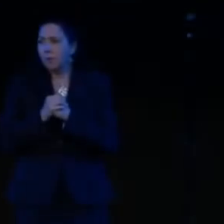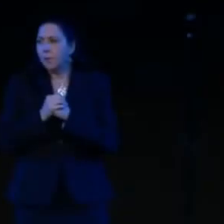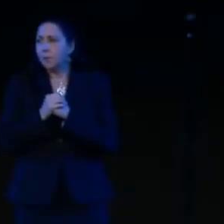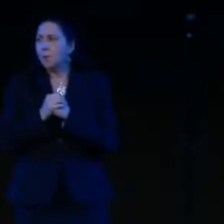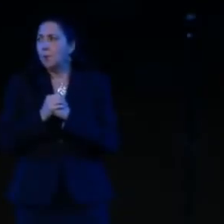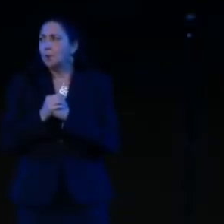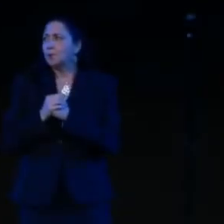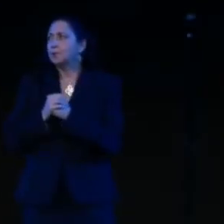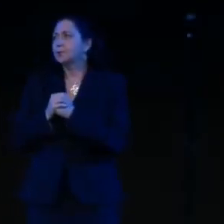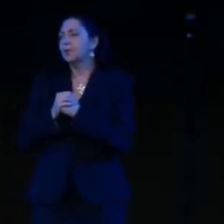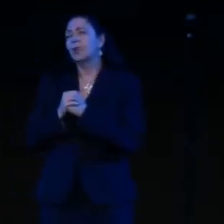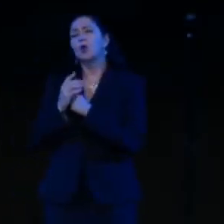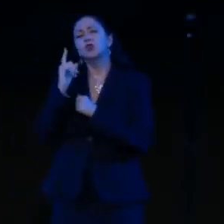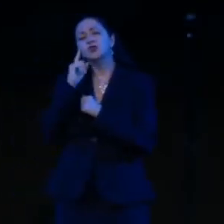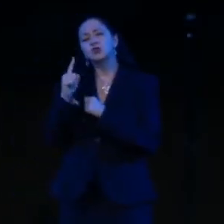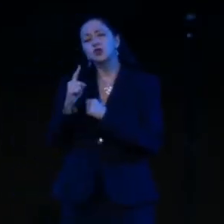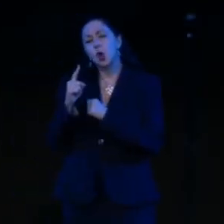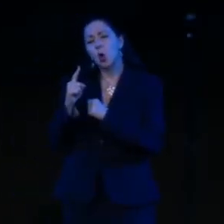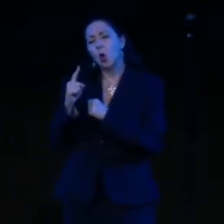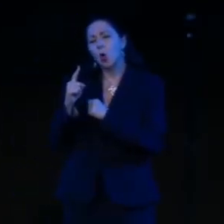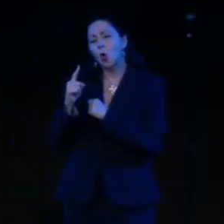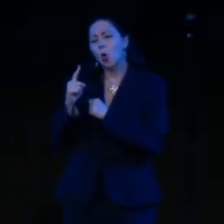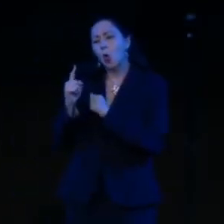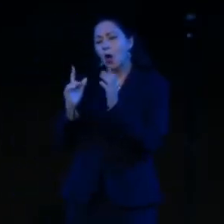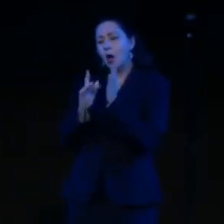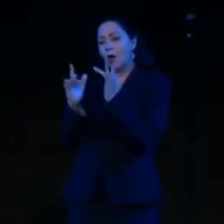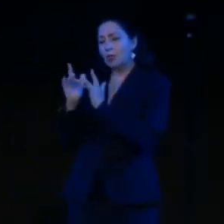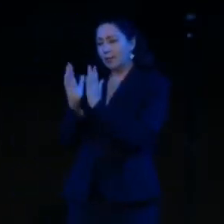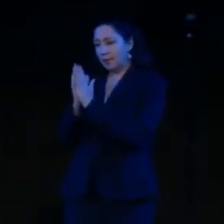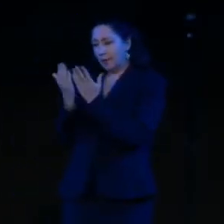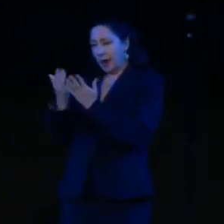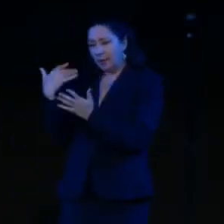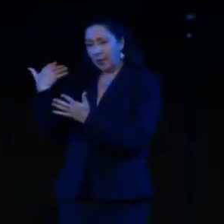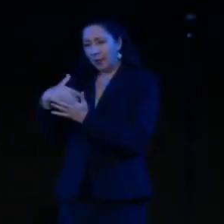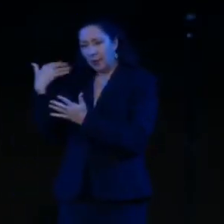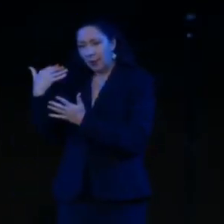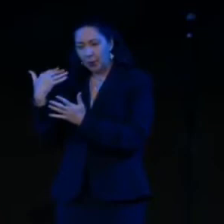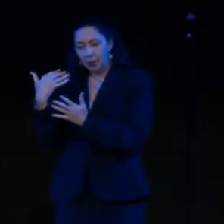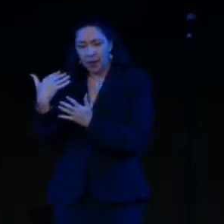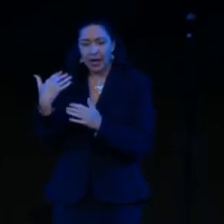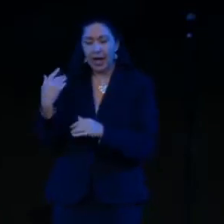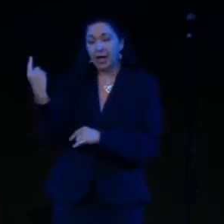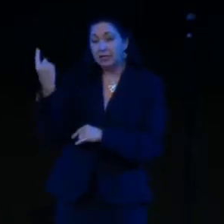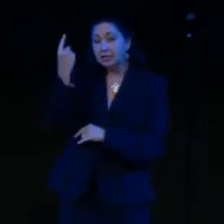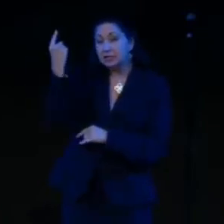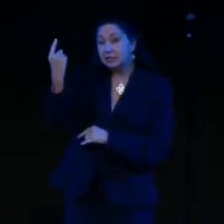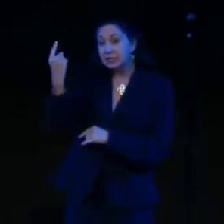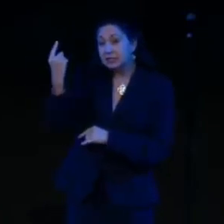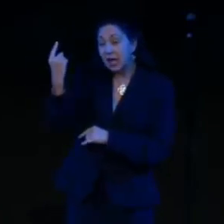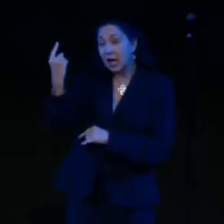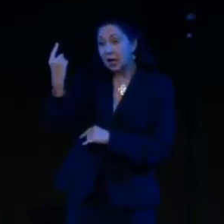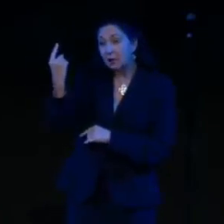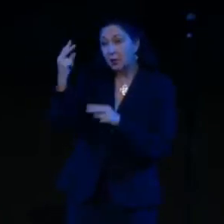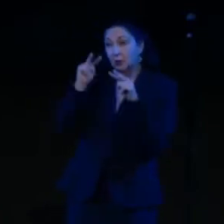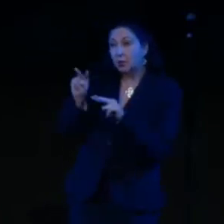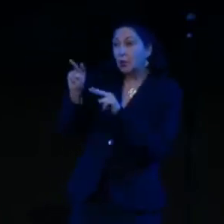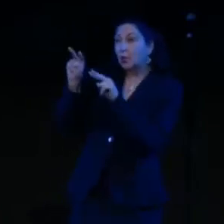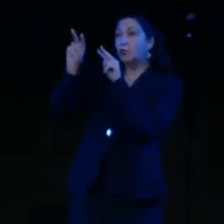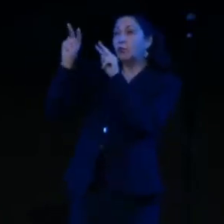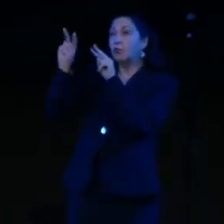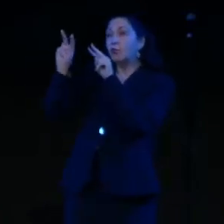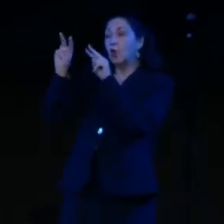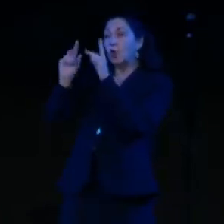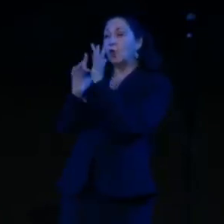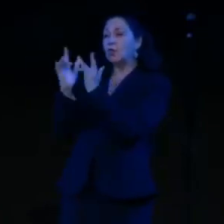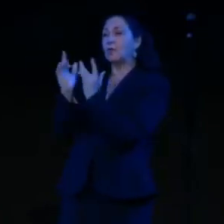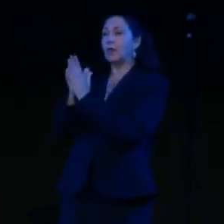What does a high view of Scripture look like, and what does someone who holds a high view of Scripture look like? I would submit this. It's someone with a high view of Scripture is